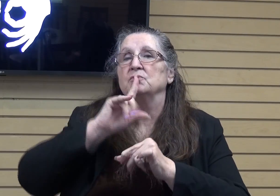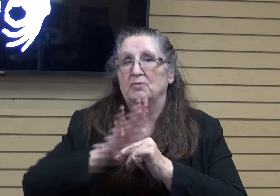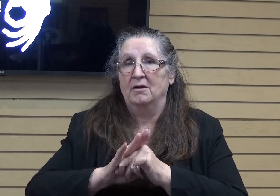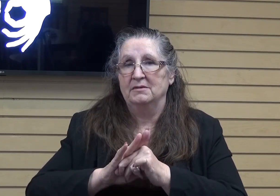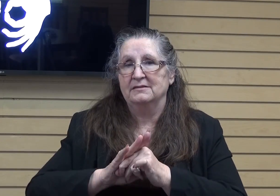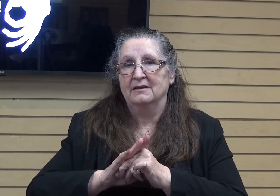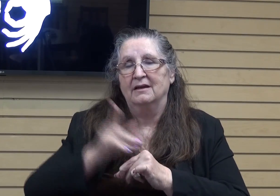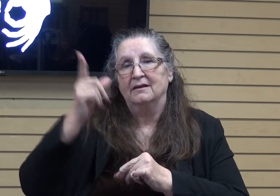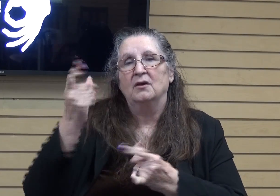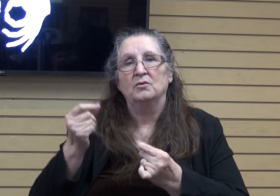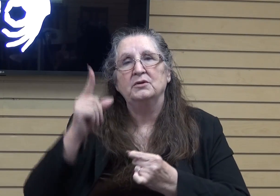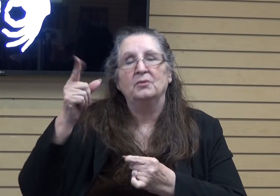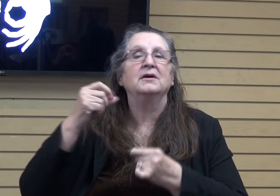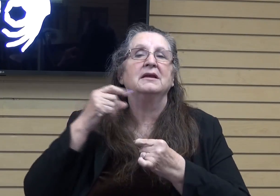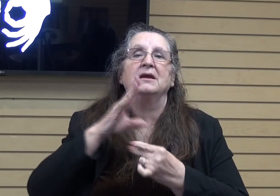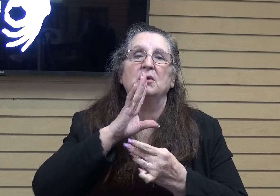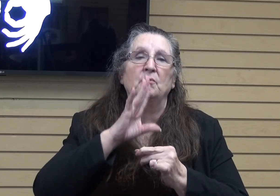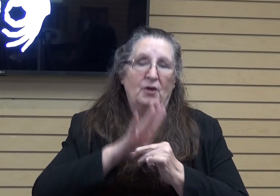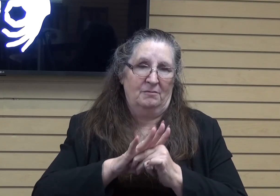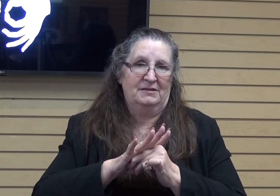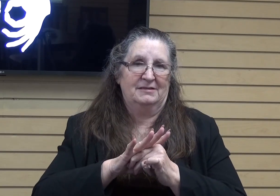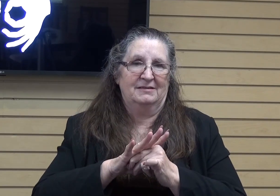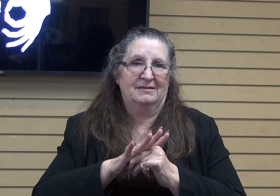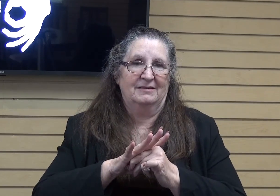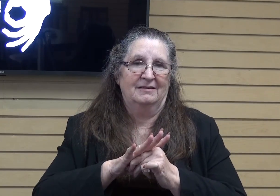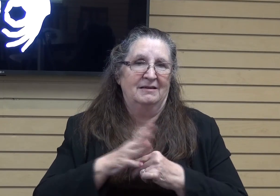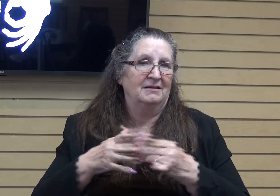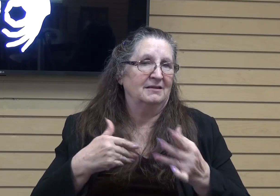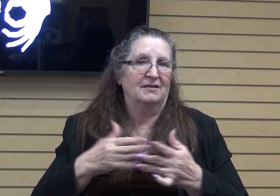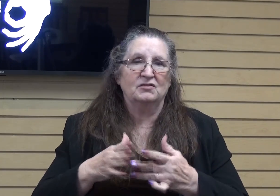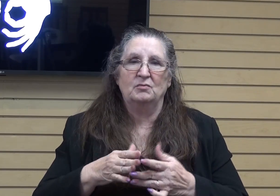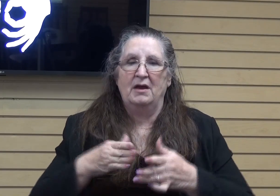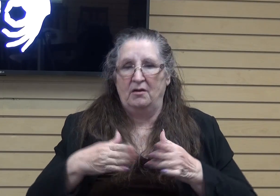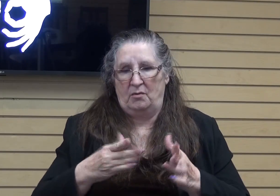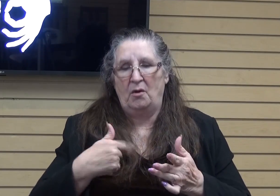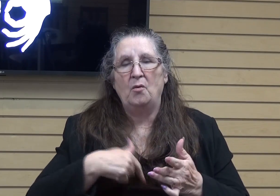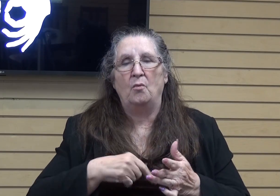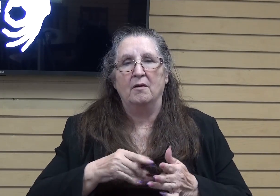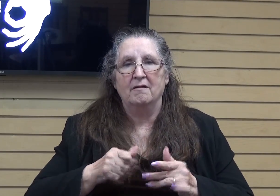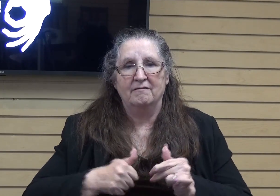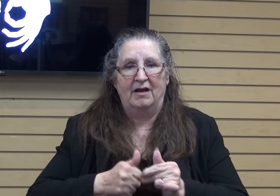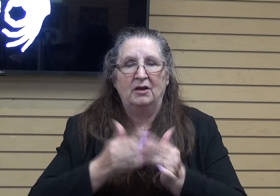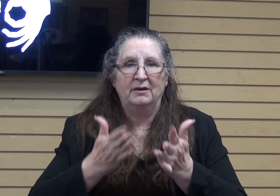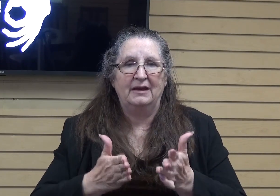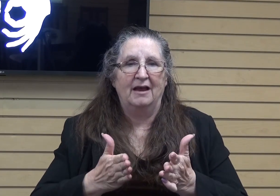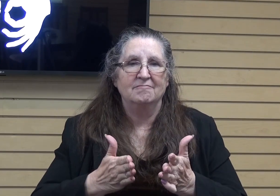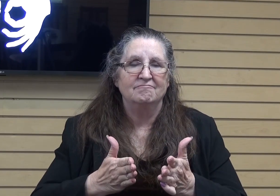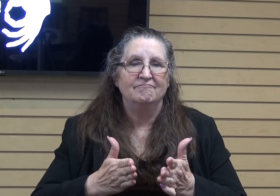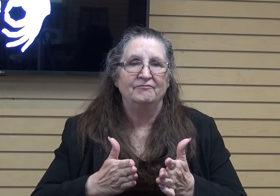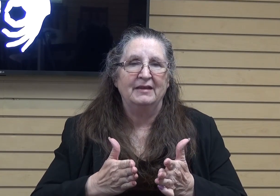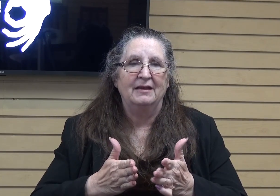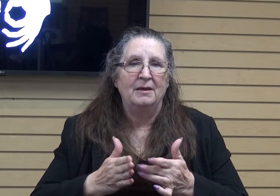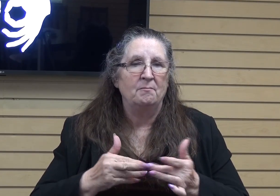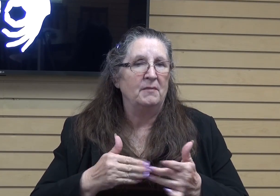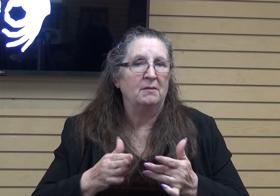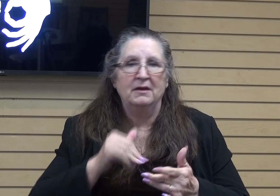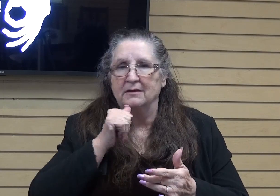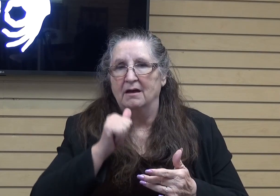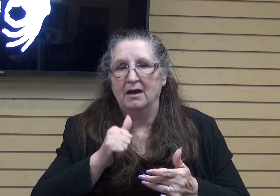do what he promises, regardless the road we're on right now. And it might not always be in the manner we